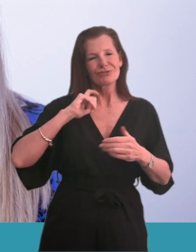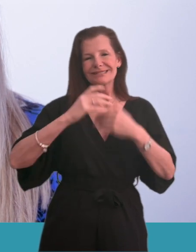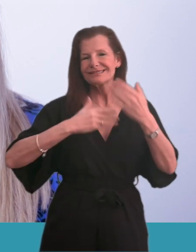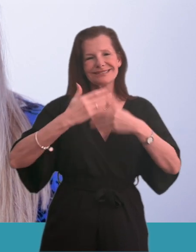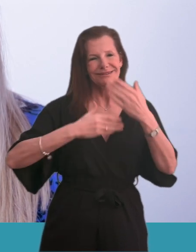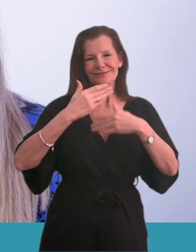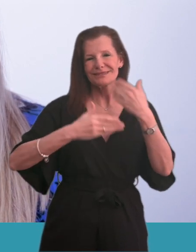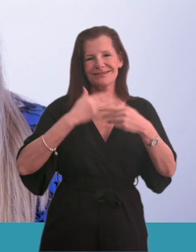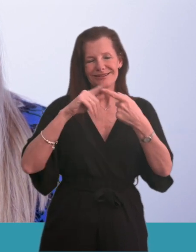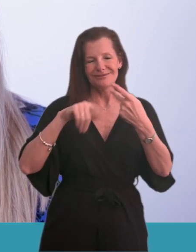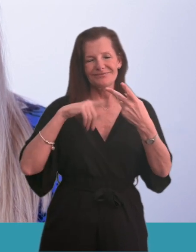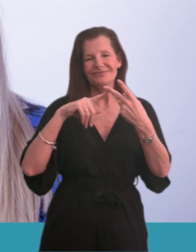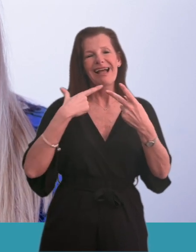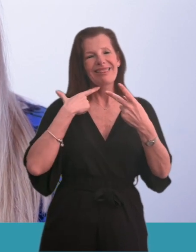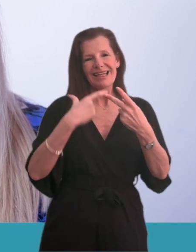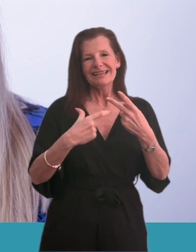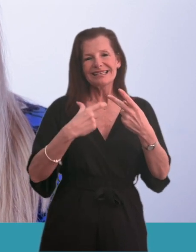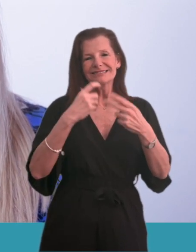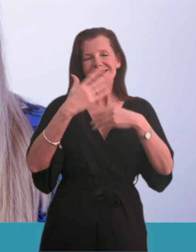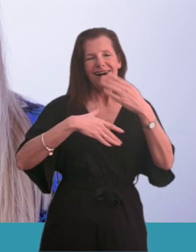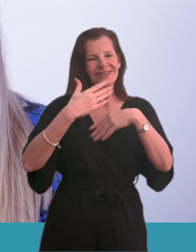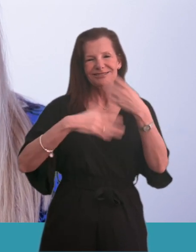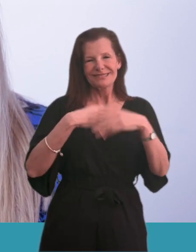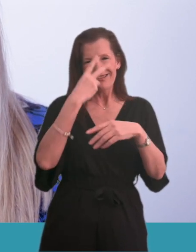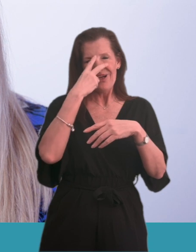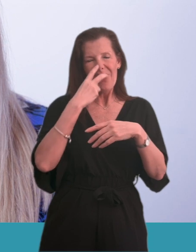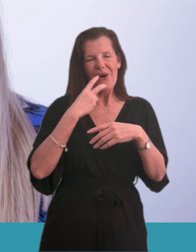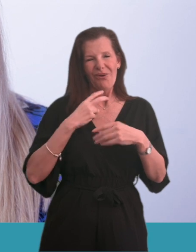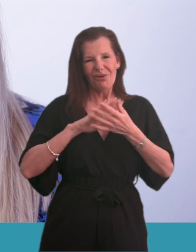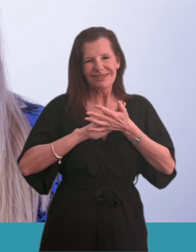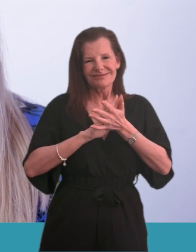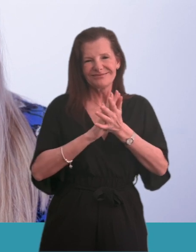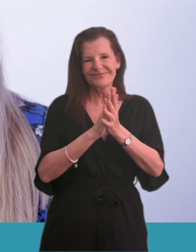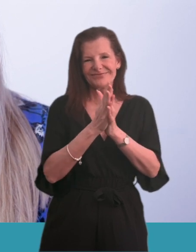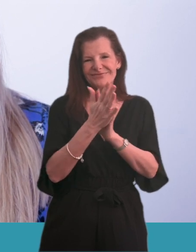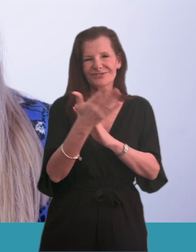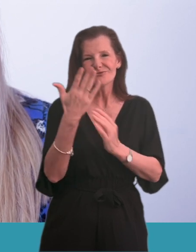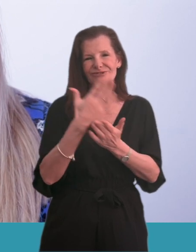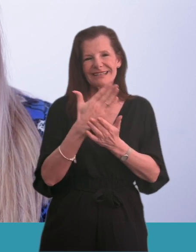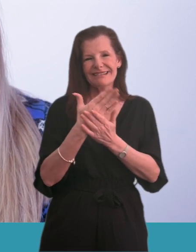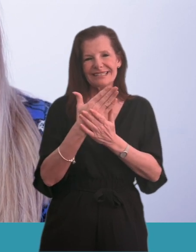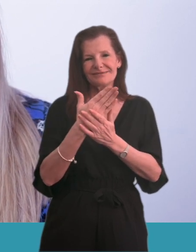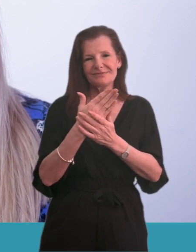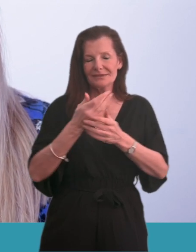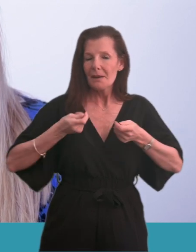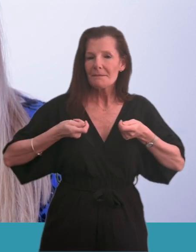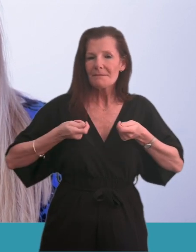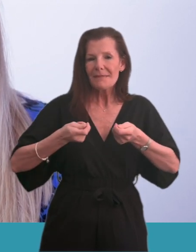Hospital and Royal Lancaster Infirmary are old and not in very good condition. Furness General Hospital in